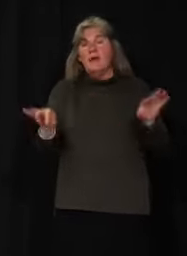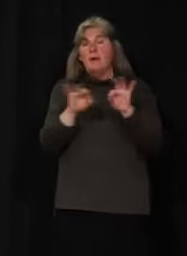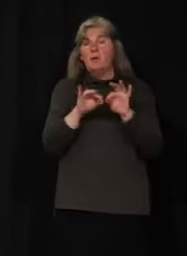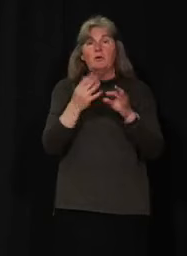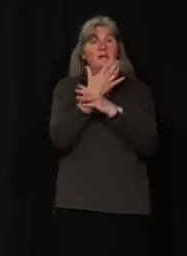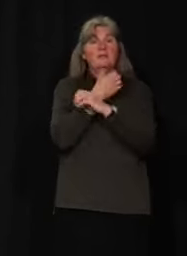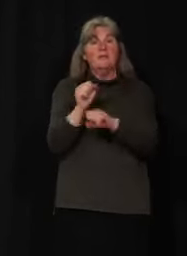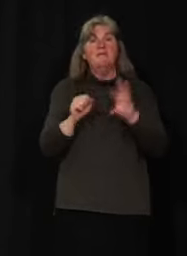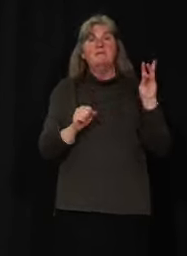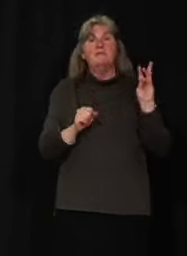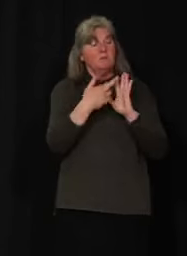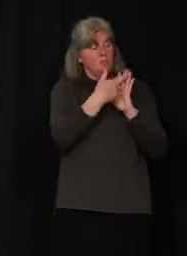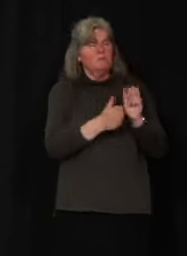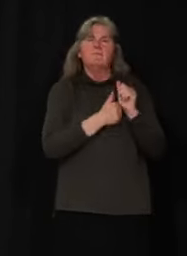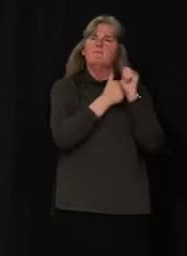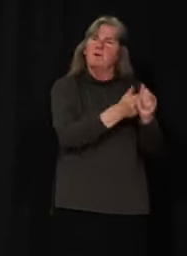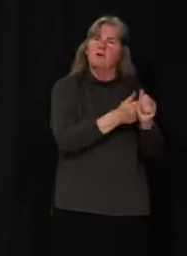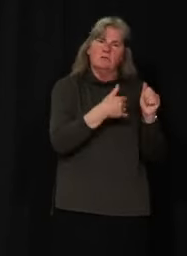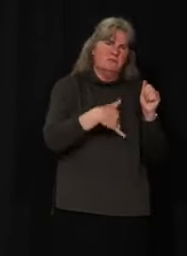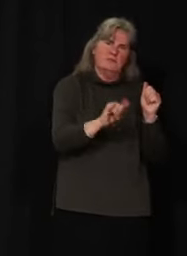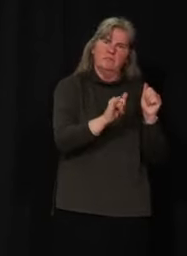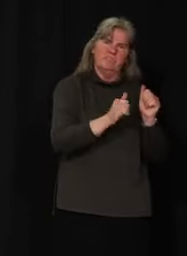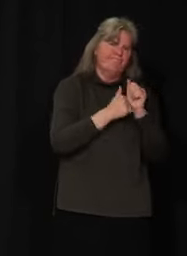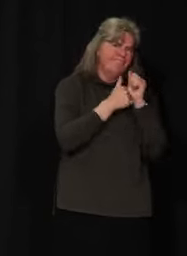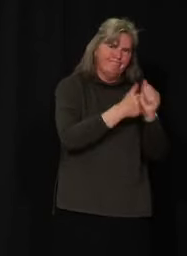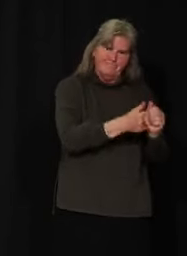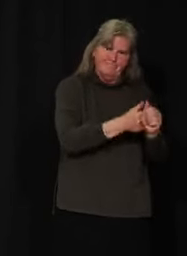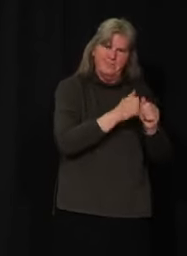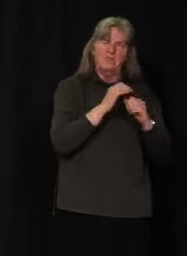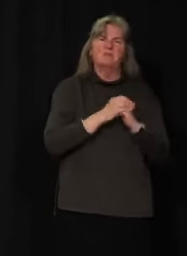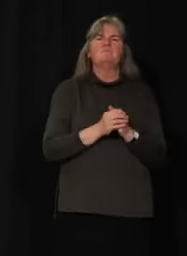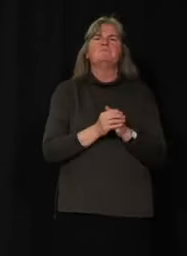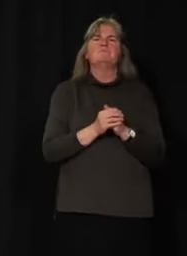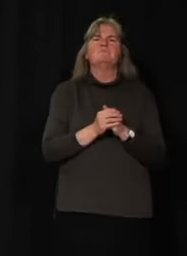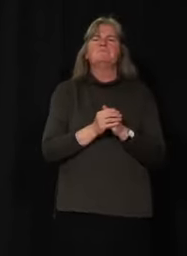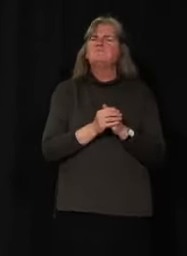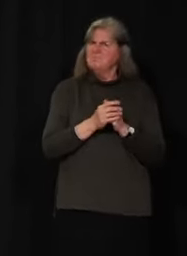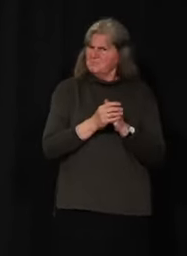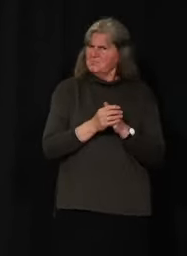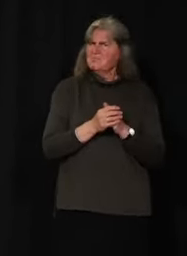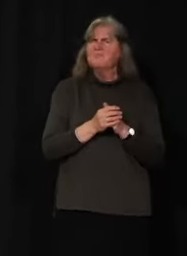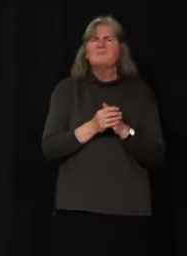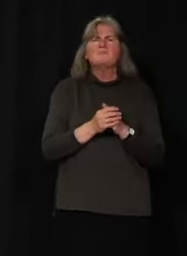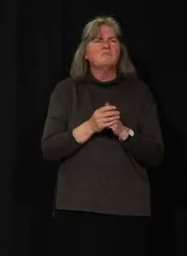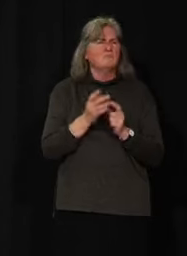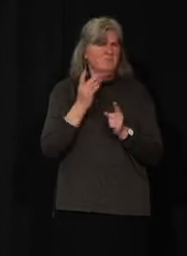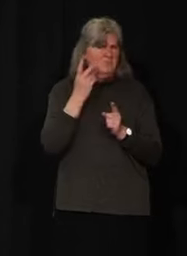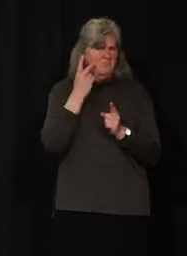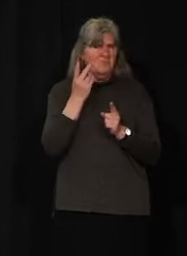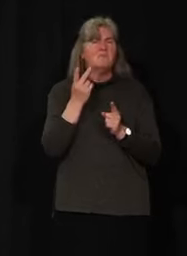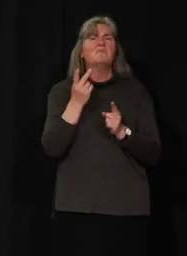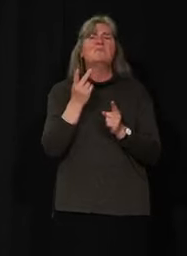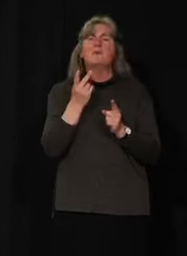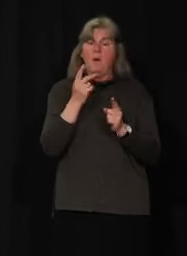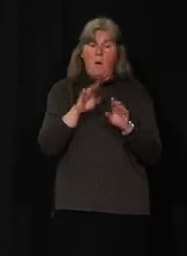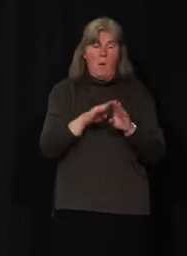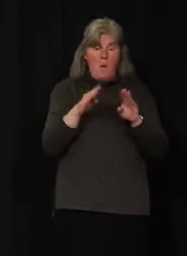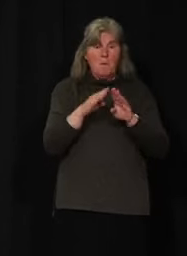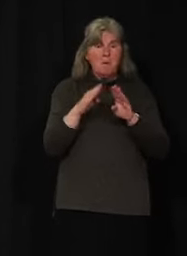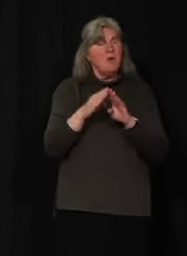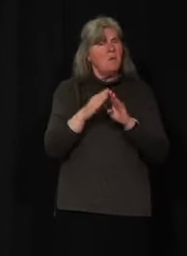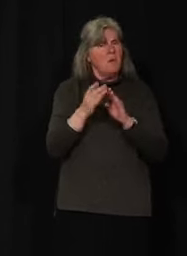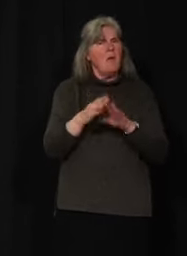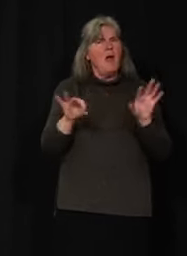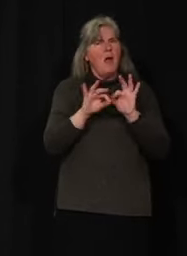staying safe. The changes that we have seen recently are important steps on our Path Forward Plan.